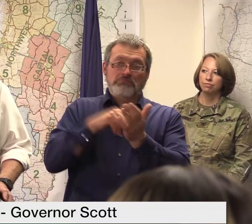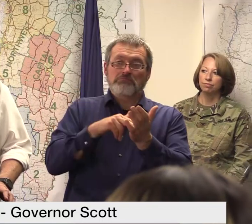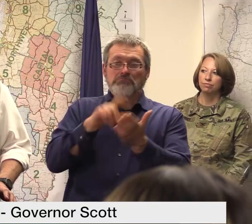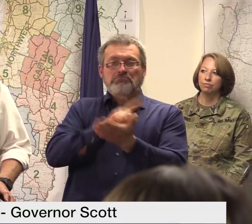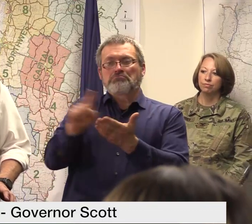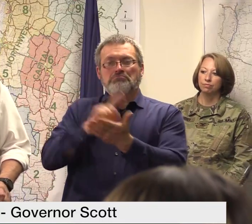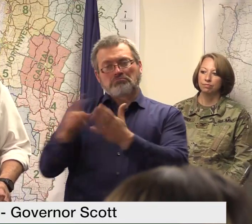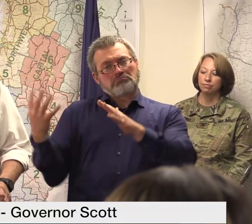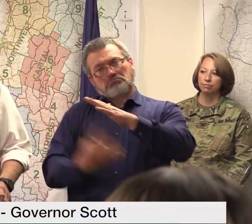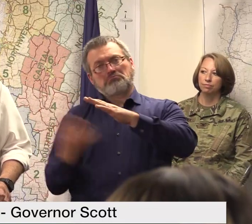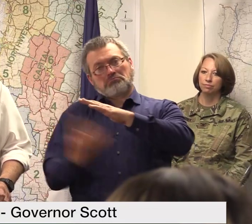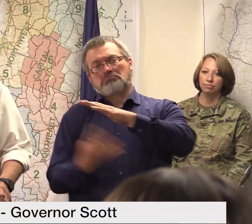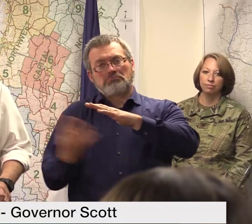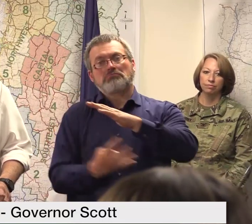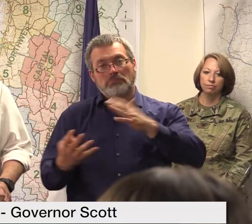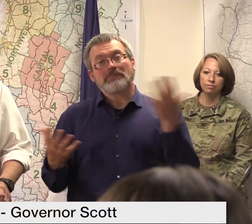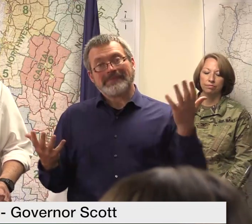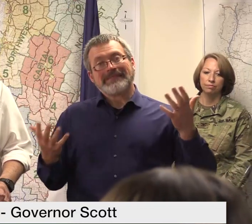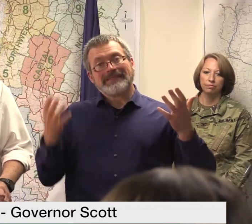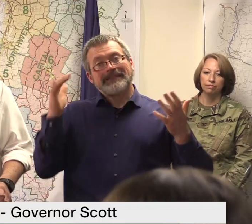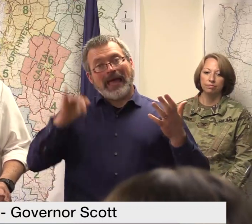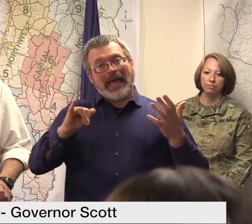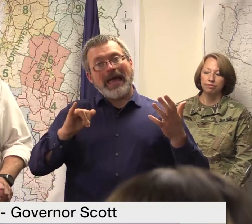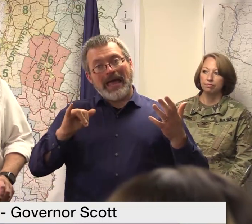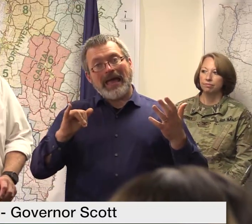what's also happening downtown right at the moment